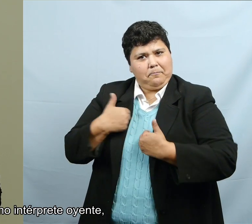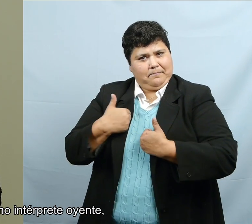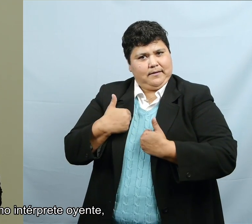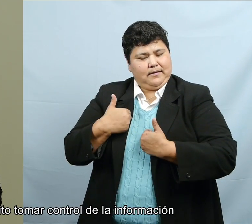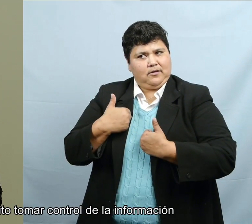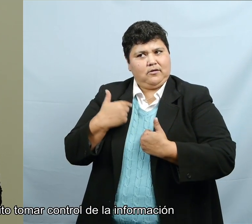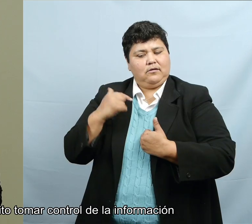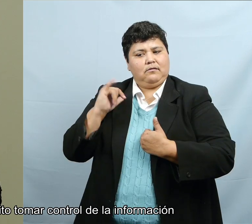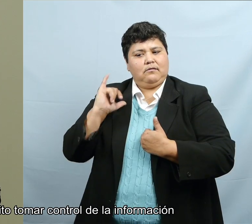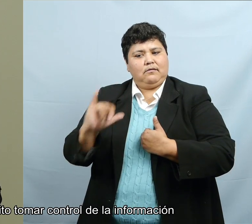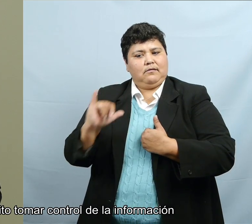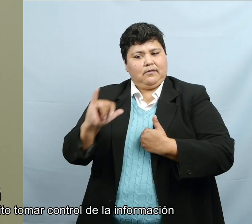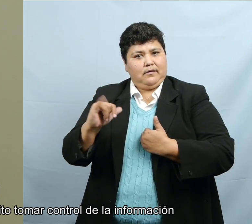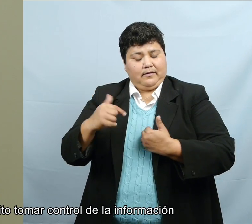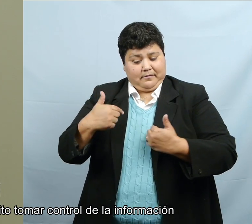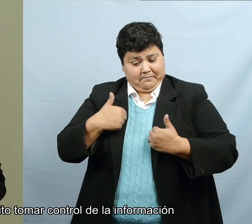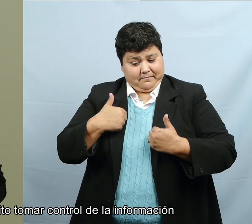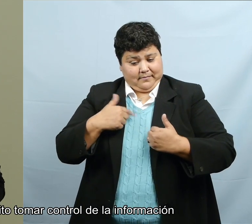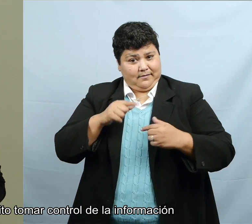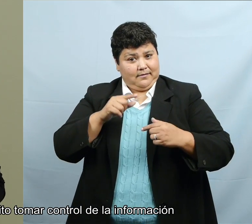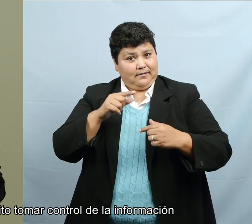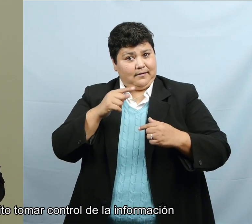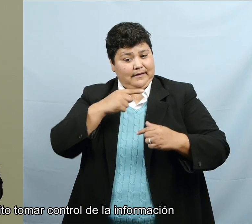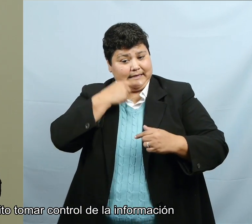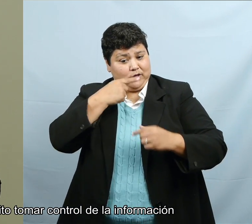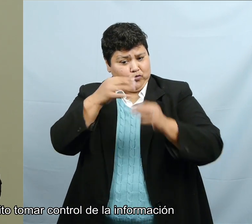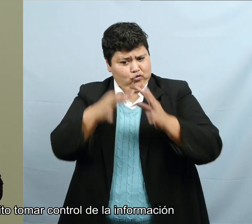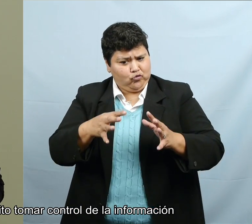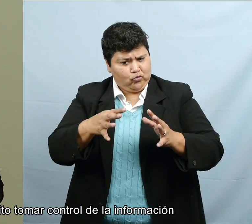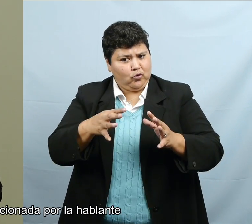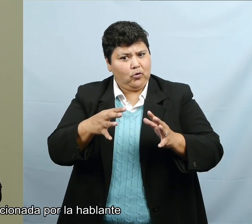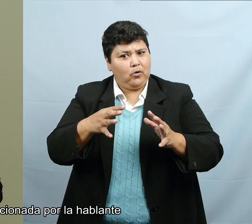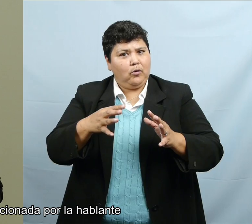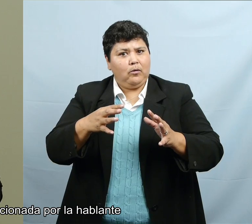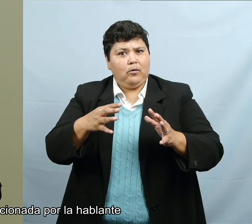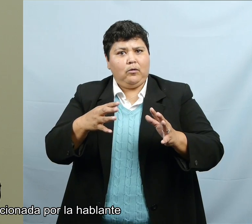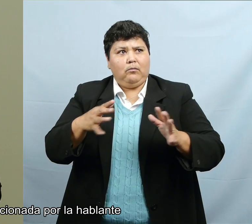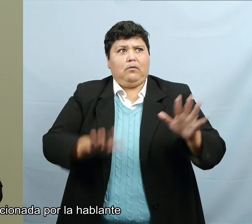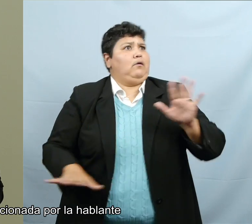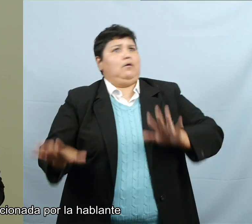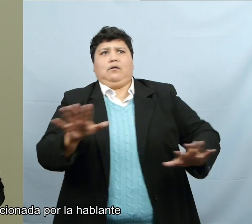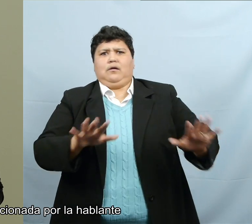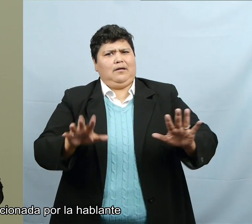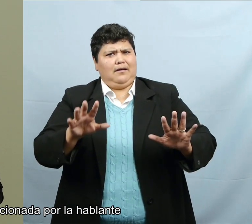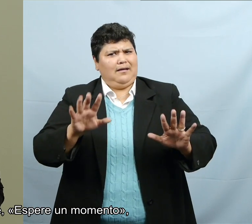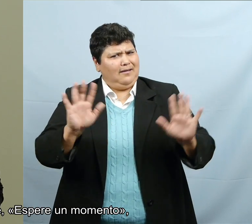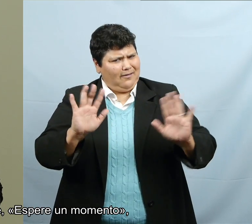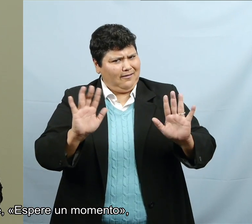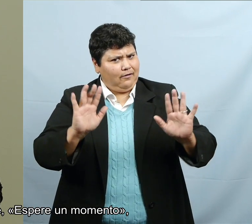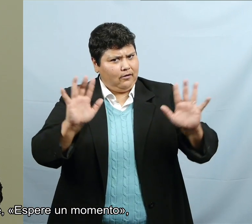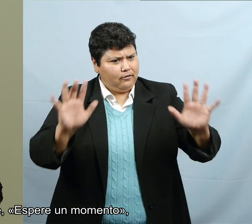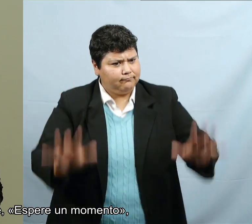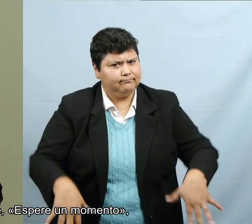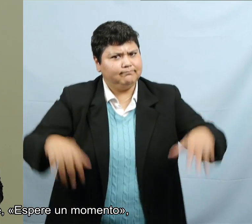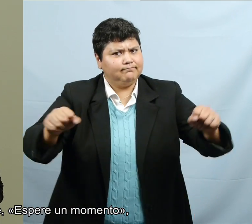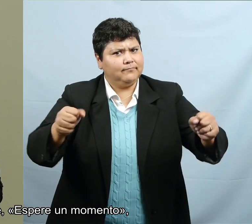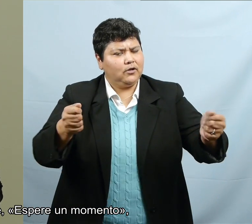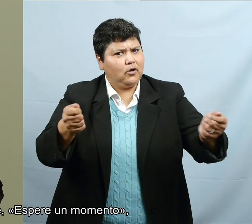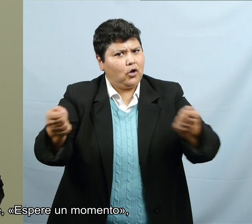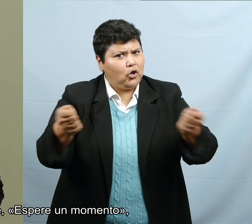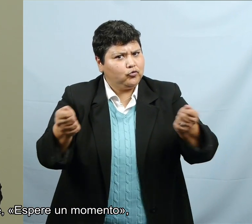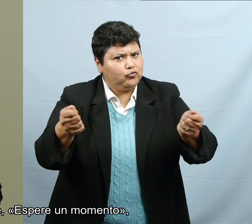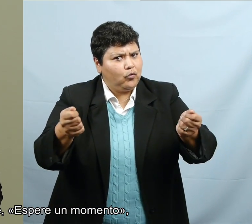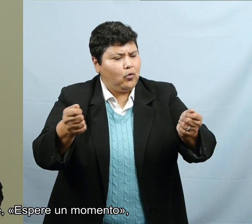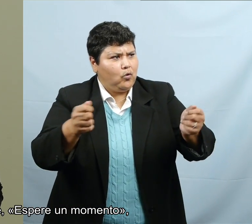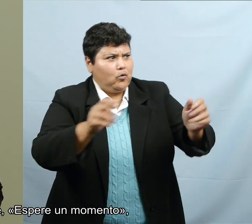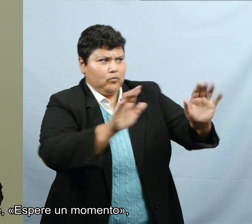interpreter, I really needed to take control of the information that was coming in from the speaker and tell